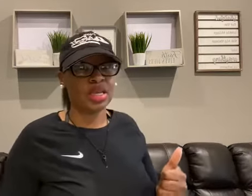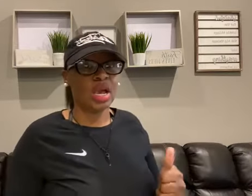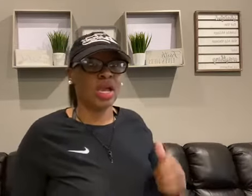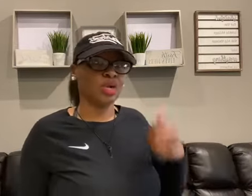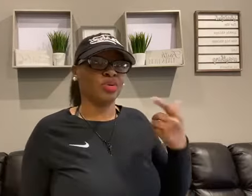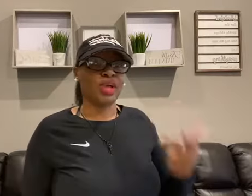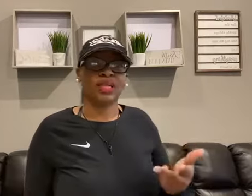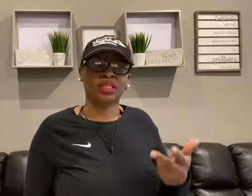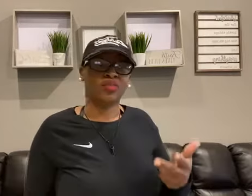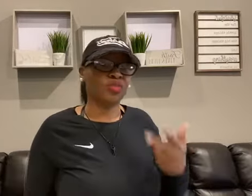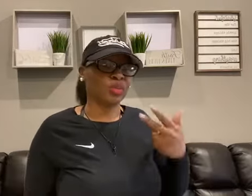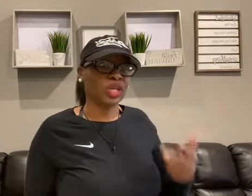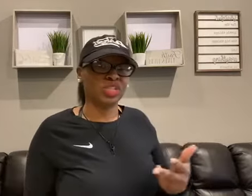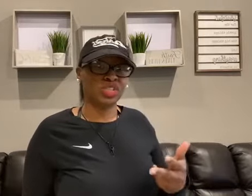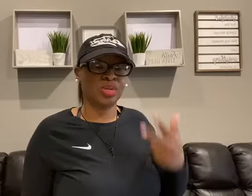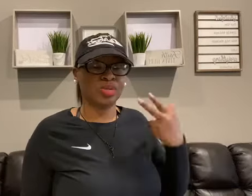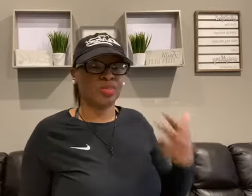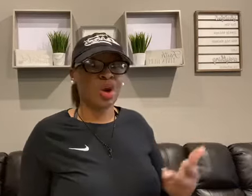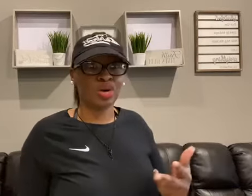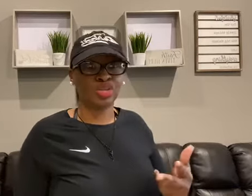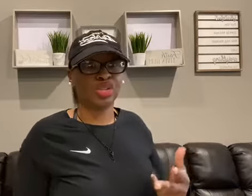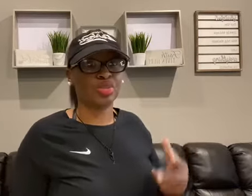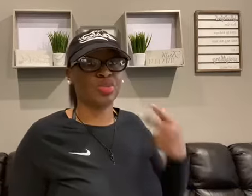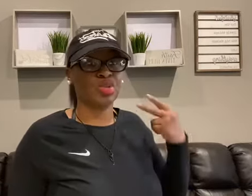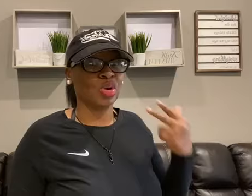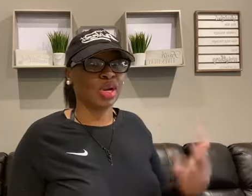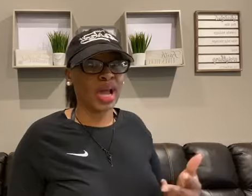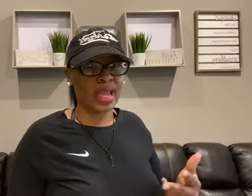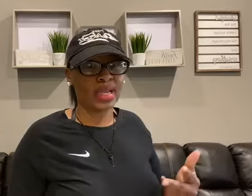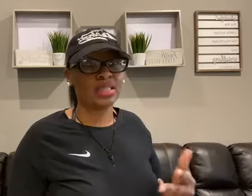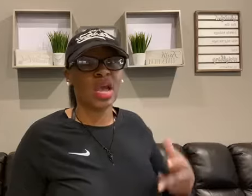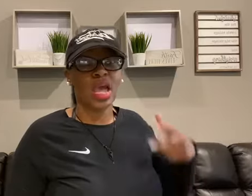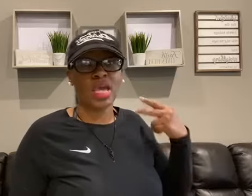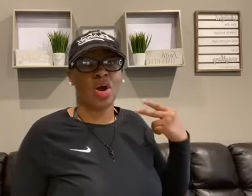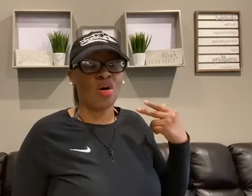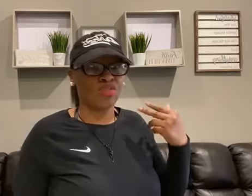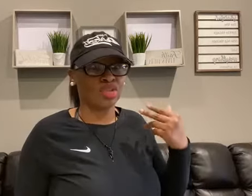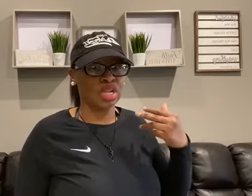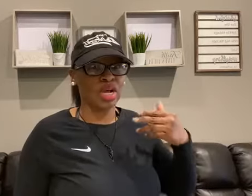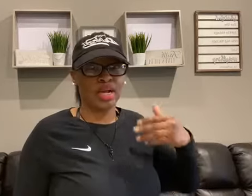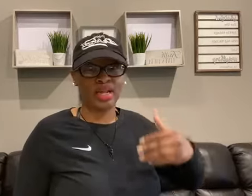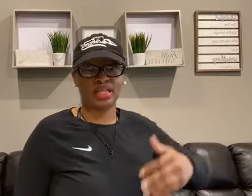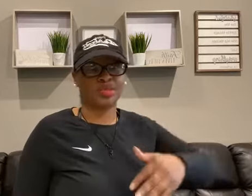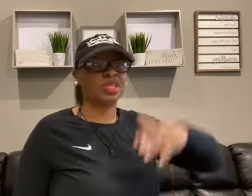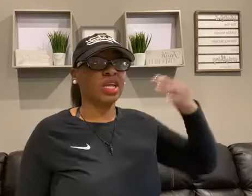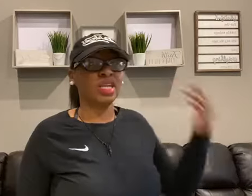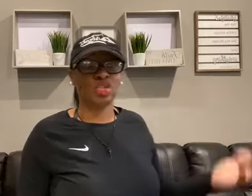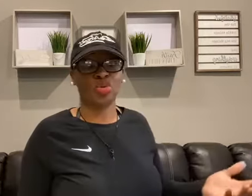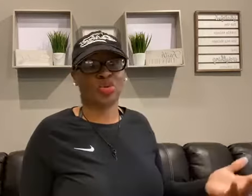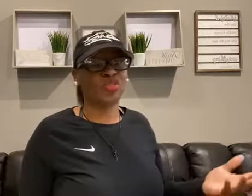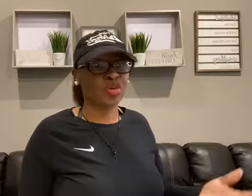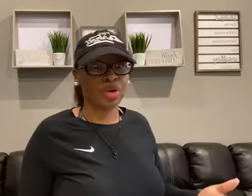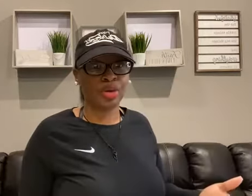It creates different relationships and partnerships with your clients. It offers a substantial referral